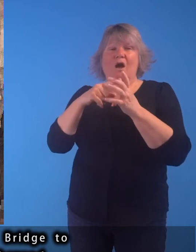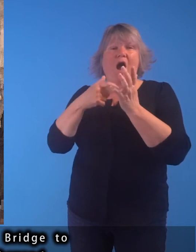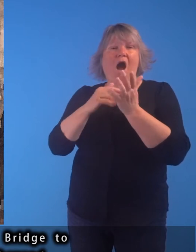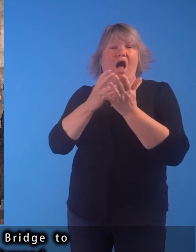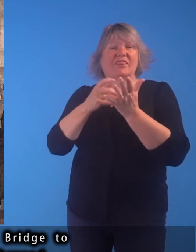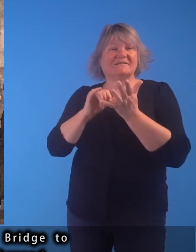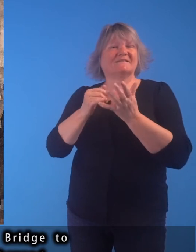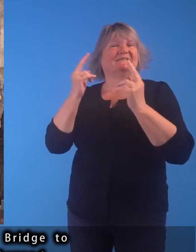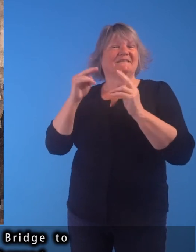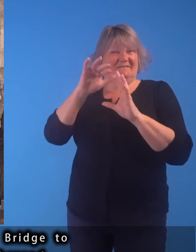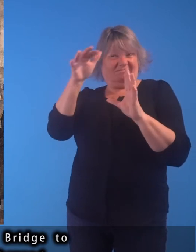and Arthur's Seat beyond.